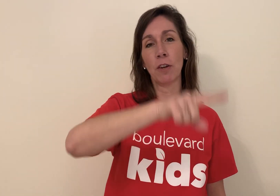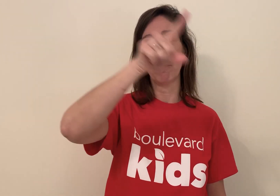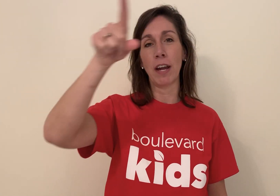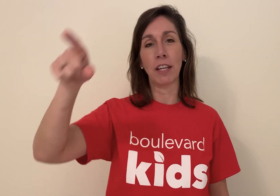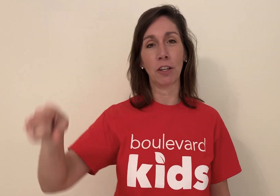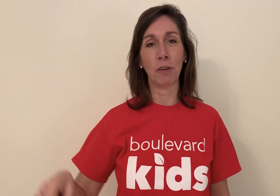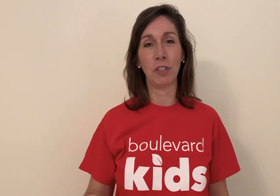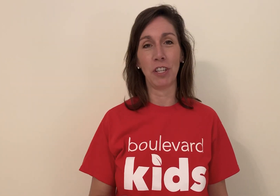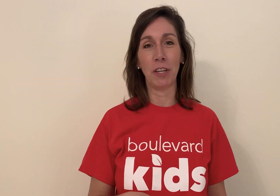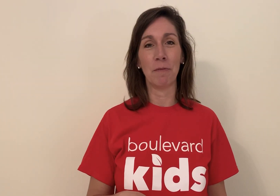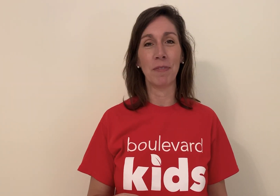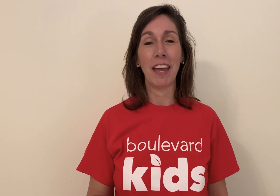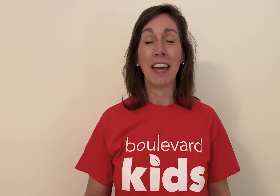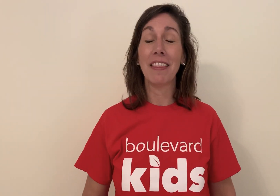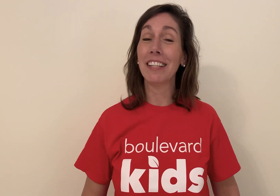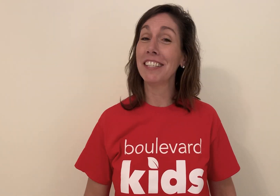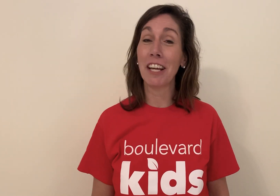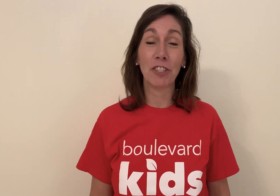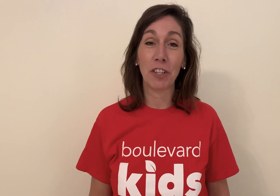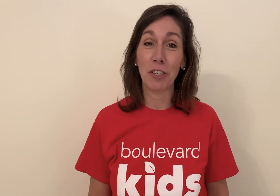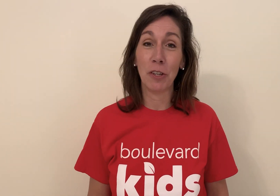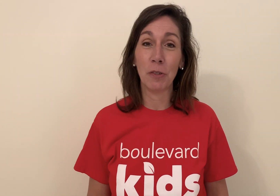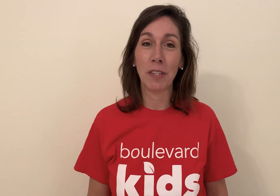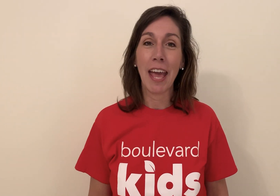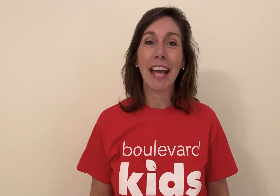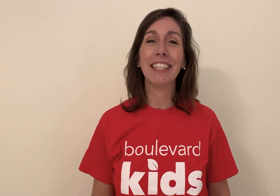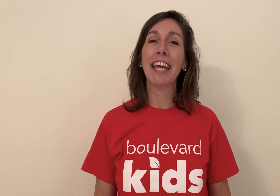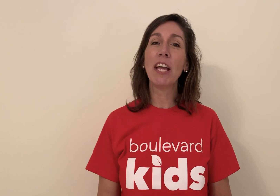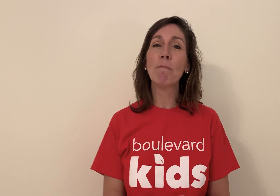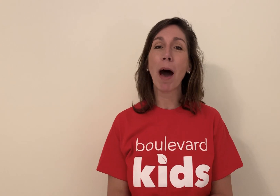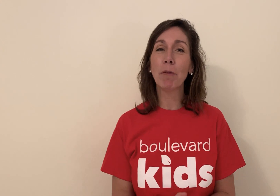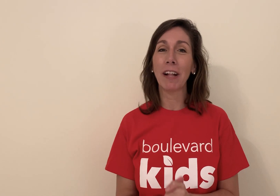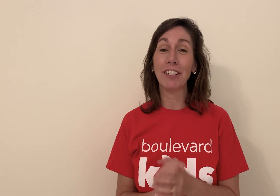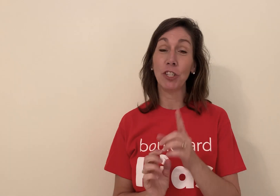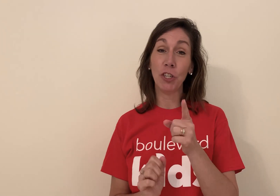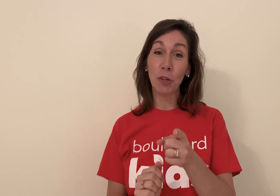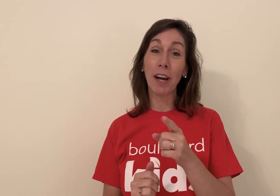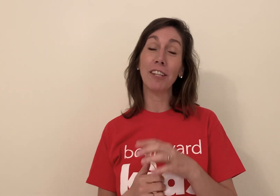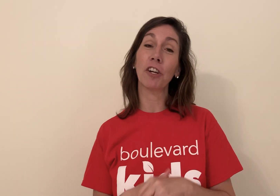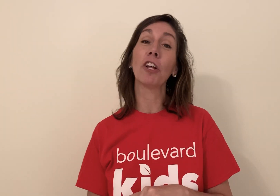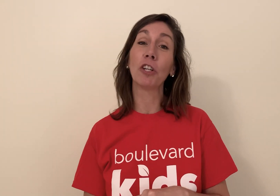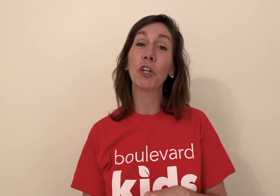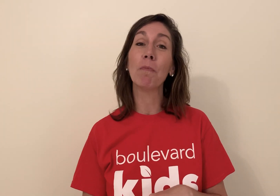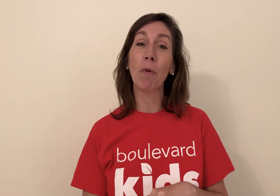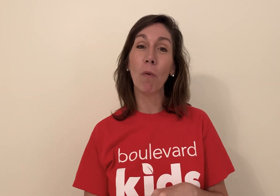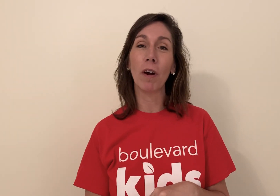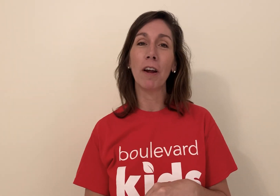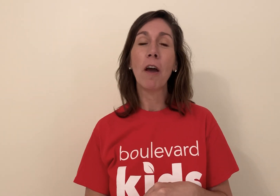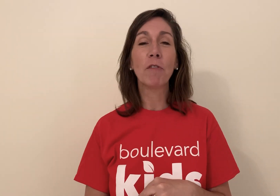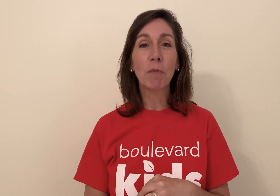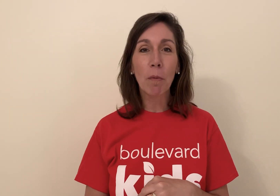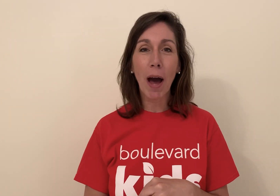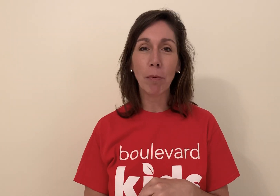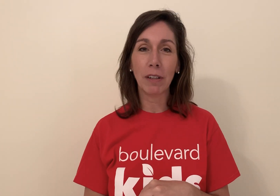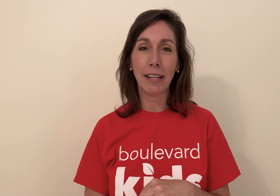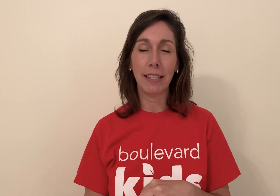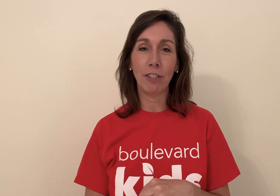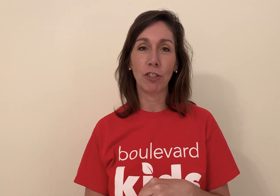your friend and close to you. That's such good news. And today in Bible class, you guys are going to learn more from your Bible class teachers.